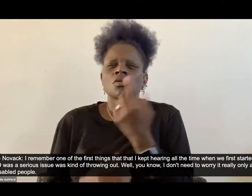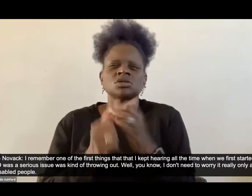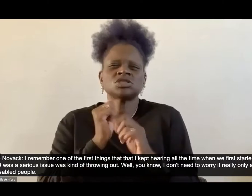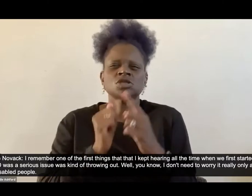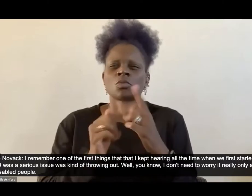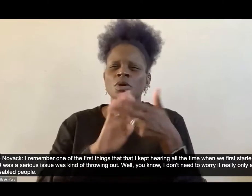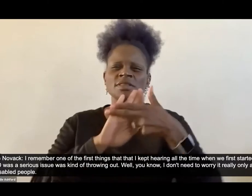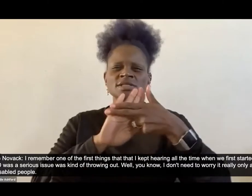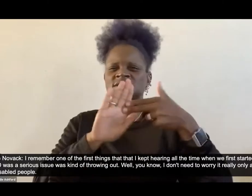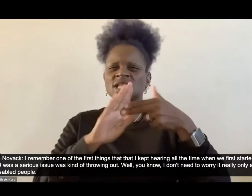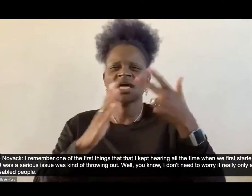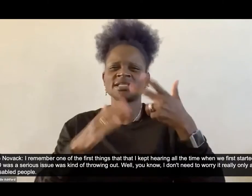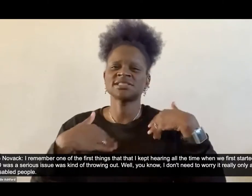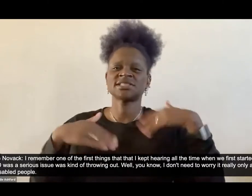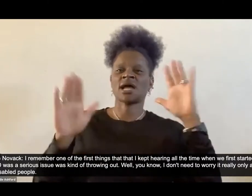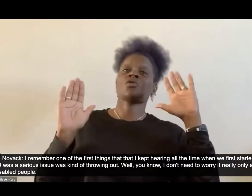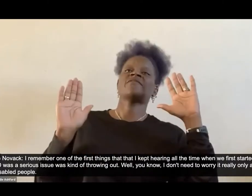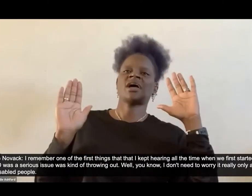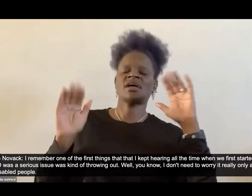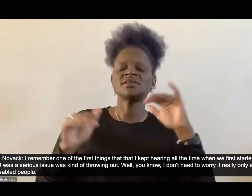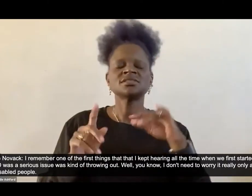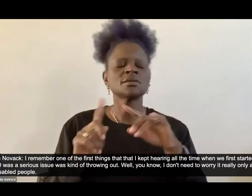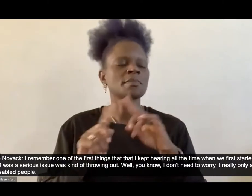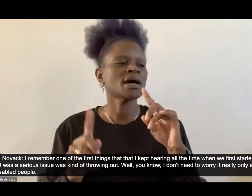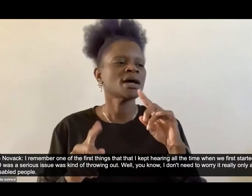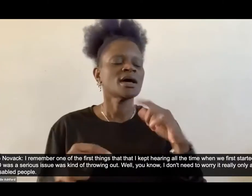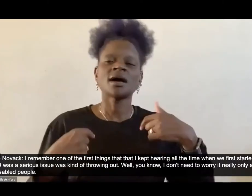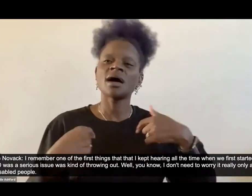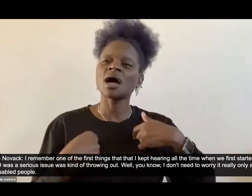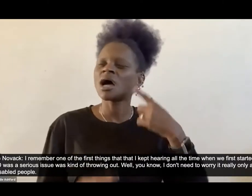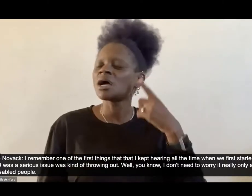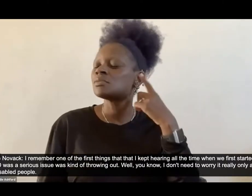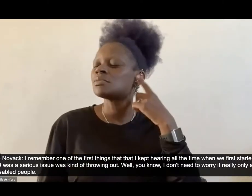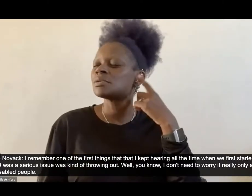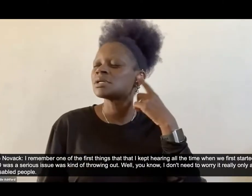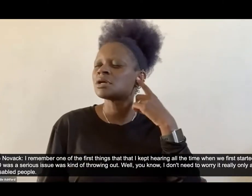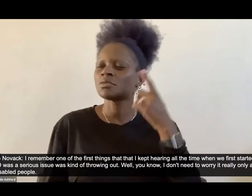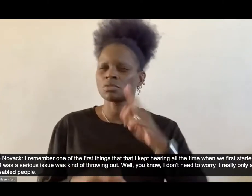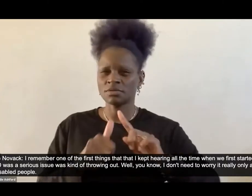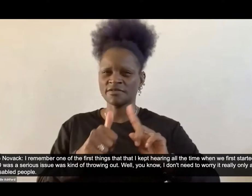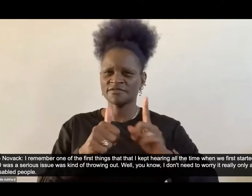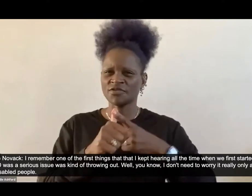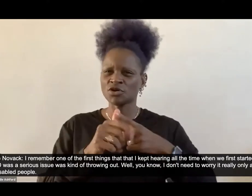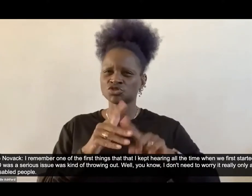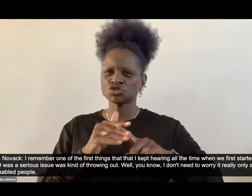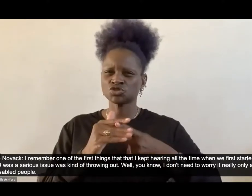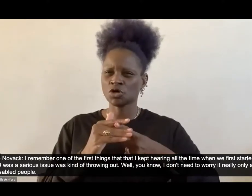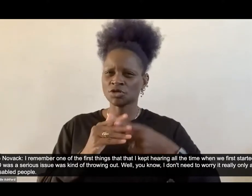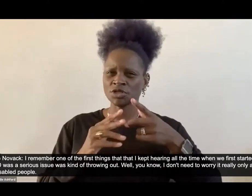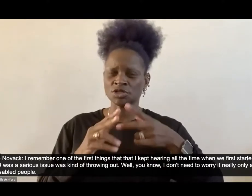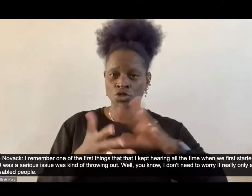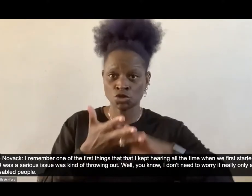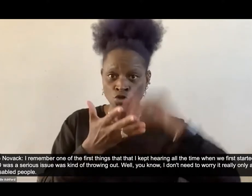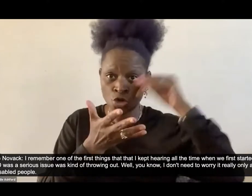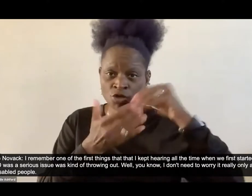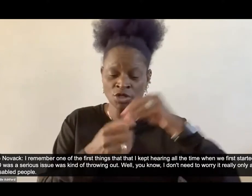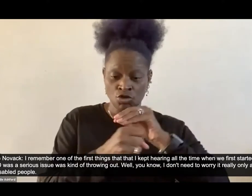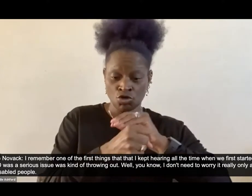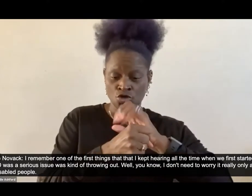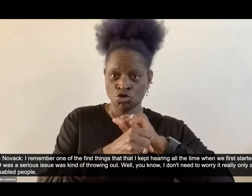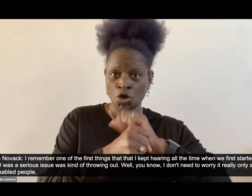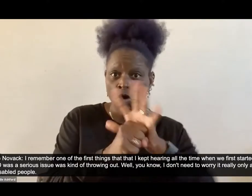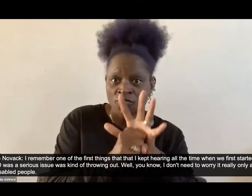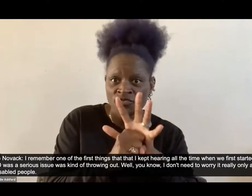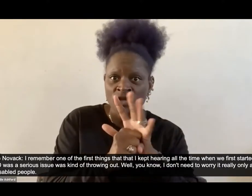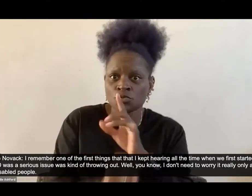that, that I kept hearing all the time, um, when we first started realizing that COVID was a serious issue, uh, was